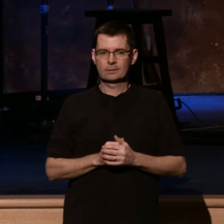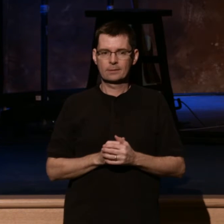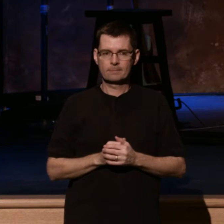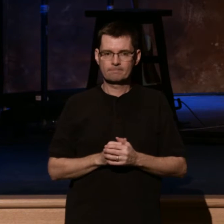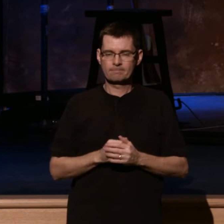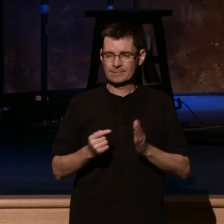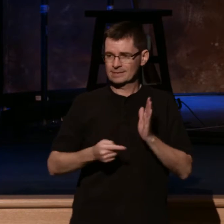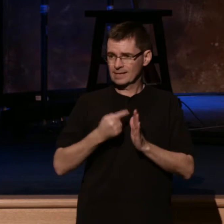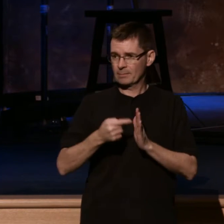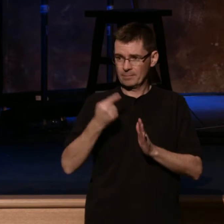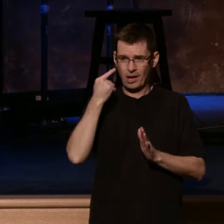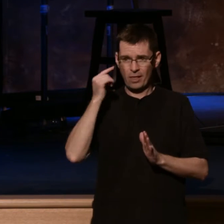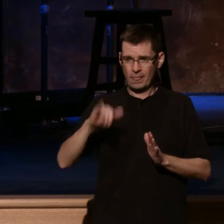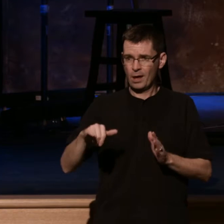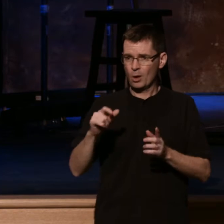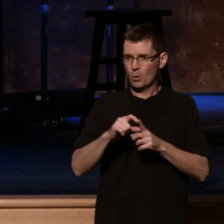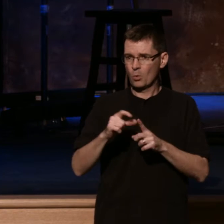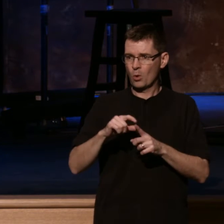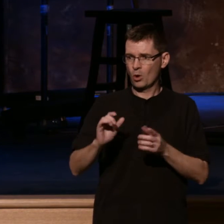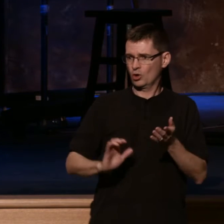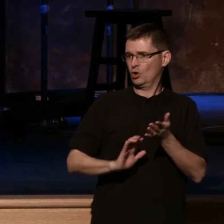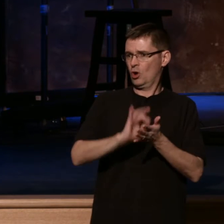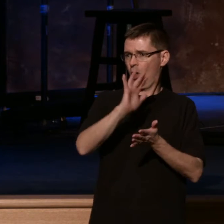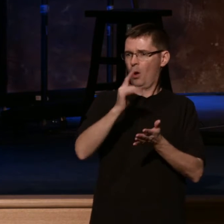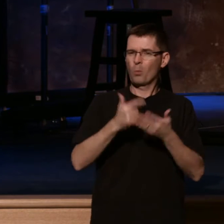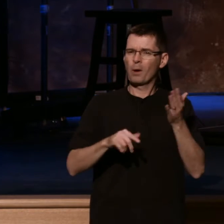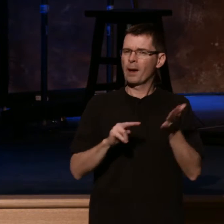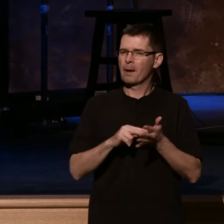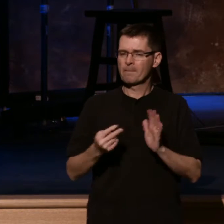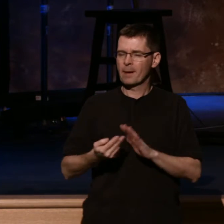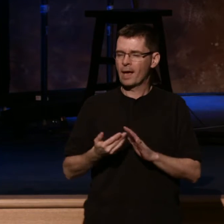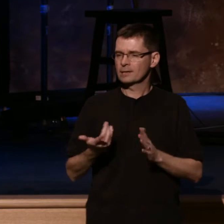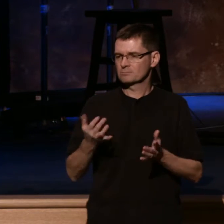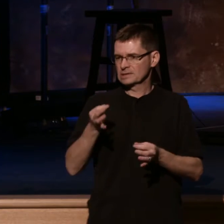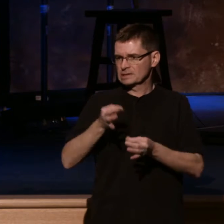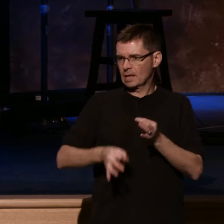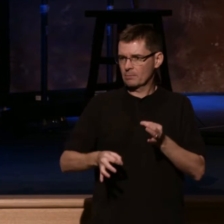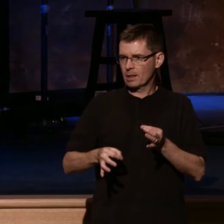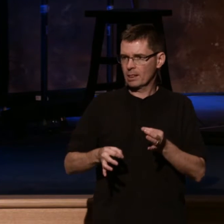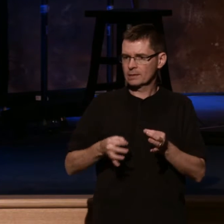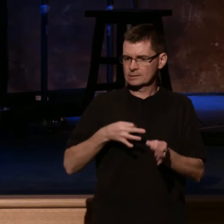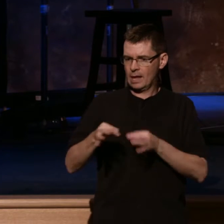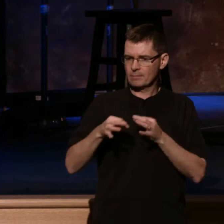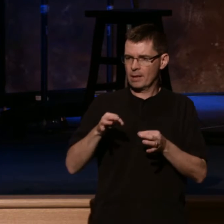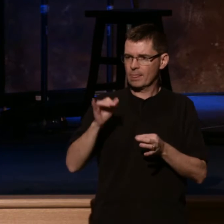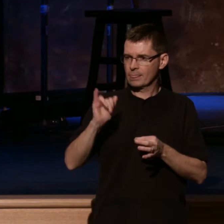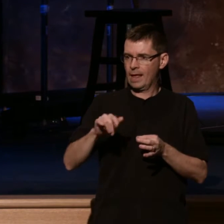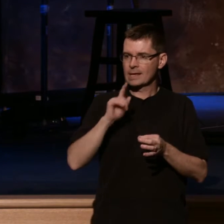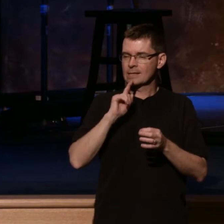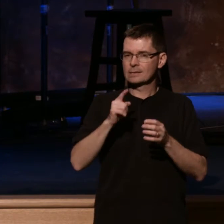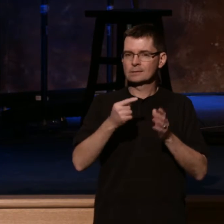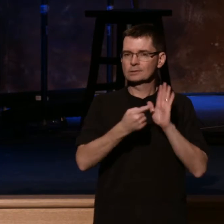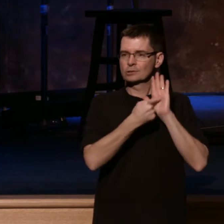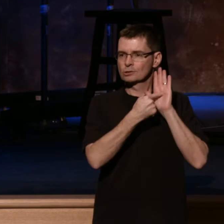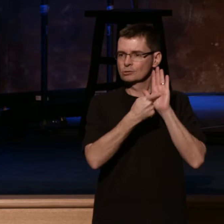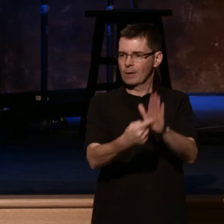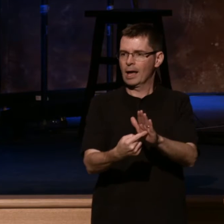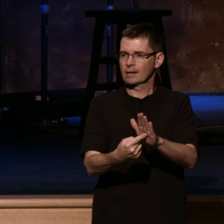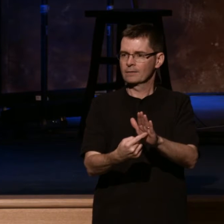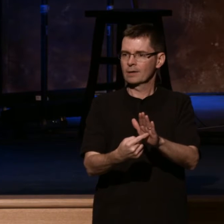understand what it means. I'll just quickly give you my definition. It is simply this. It is the magnification of the person of